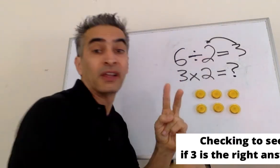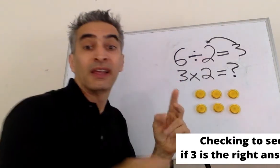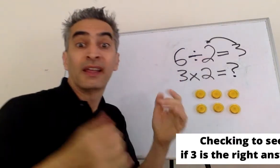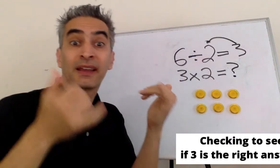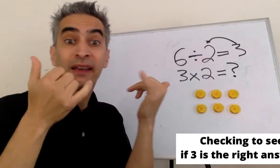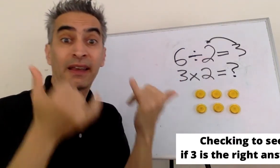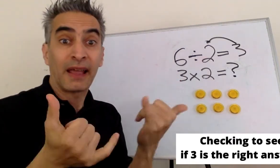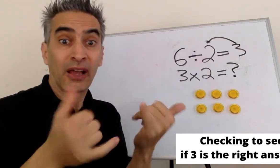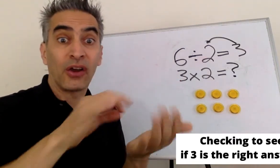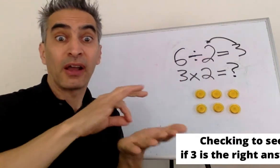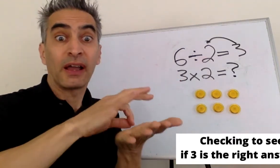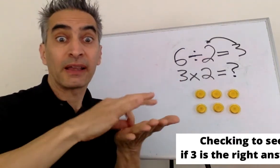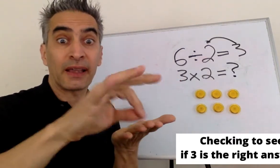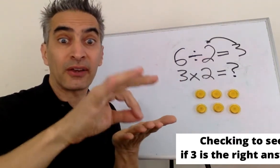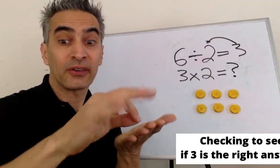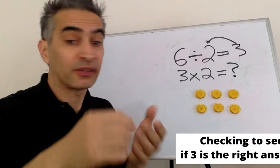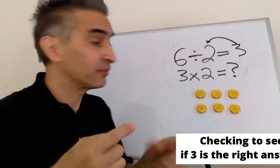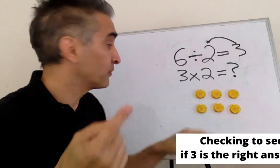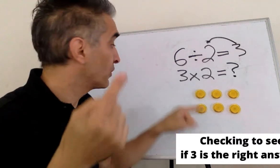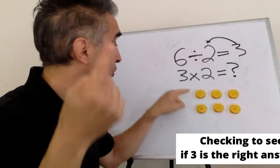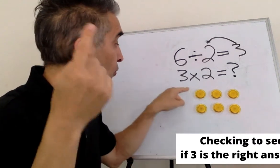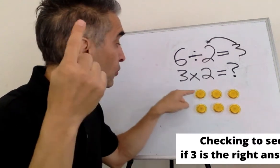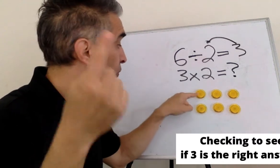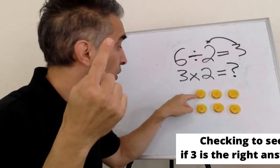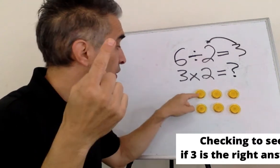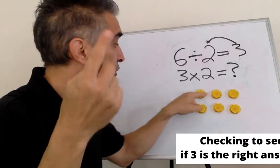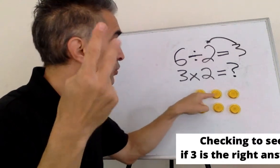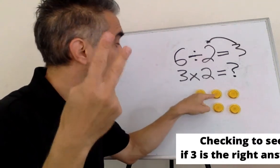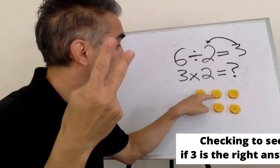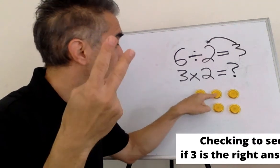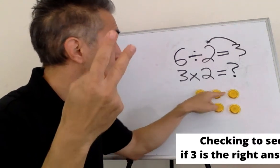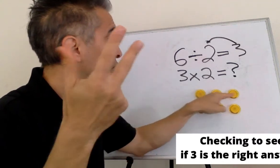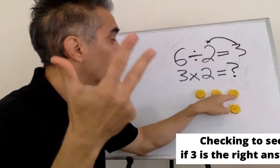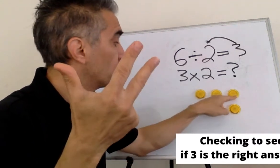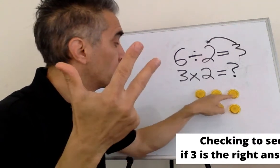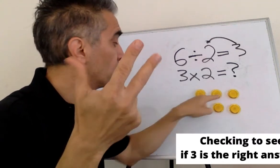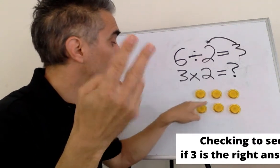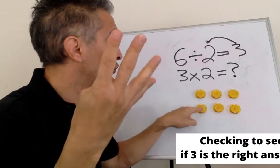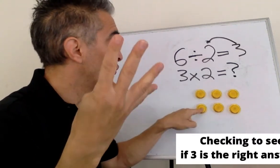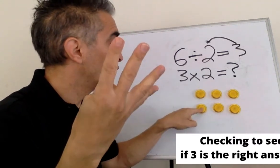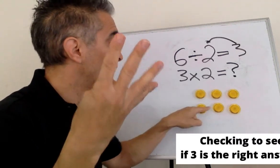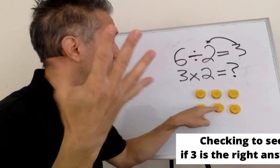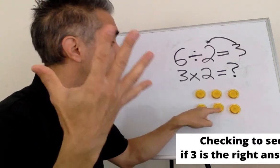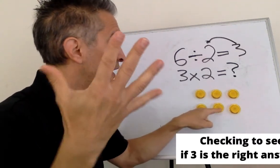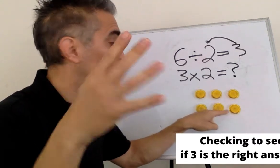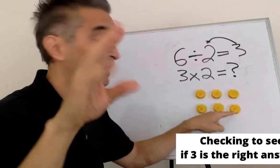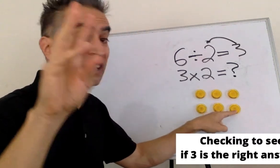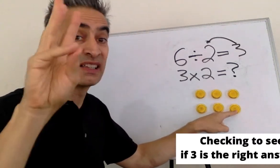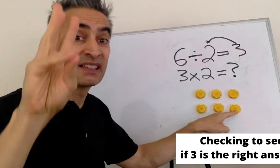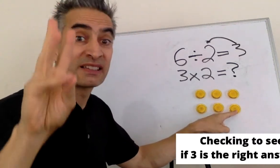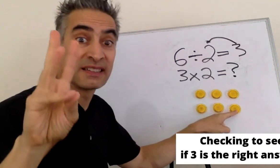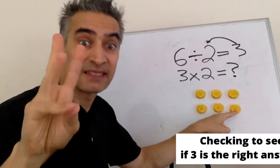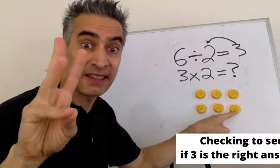Now, count everything. One, two, three, four, five, six.